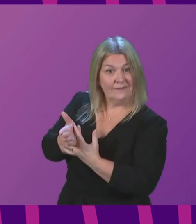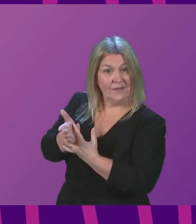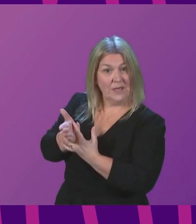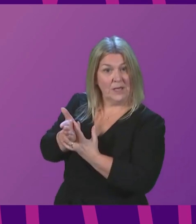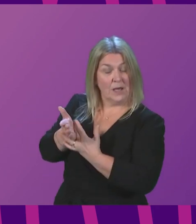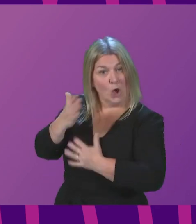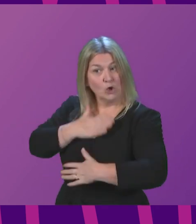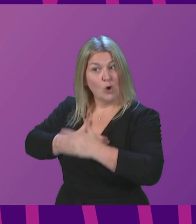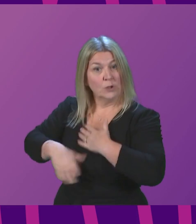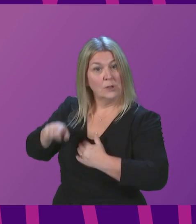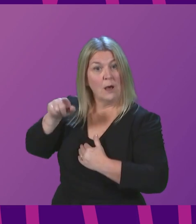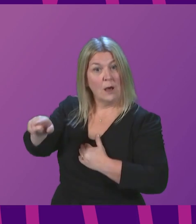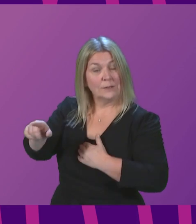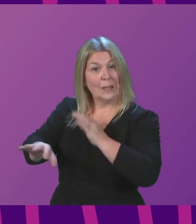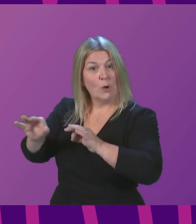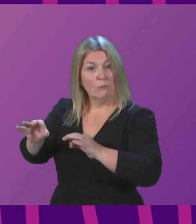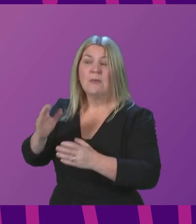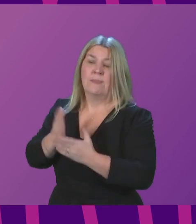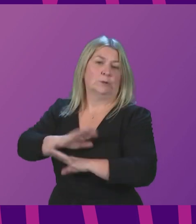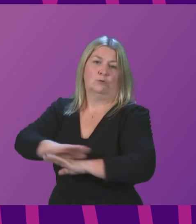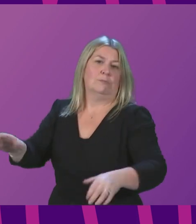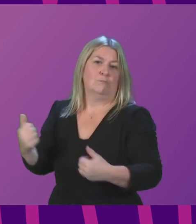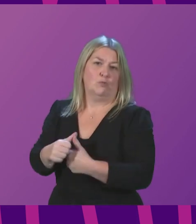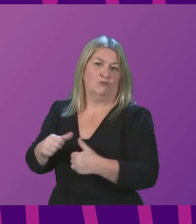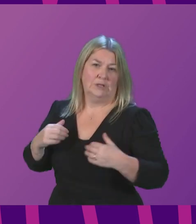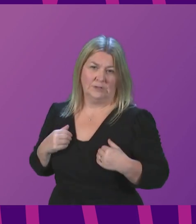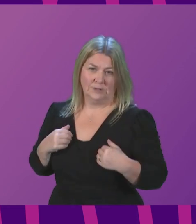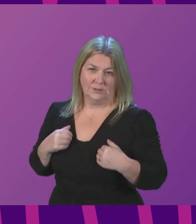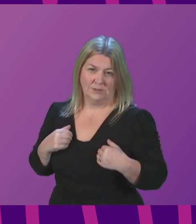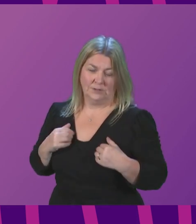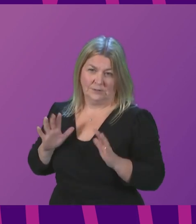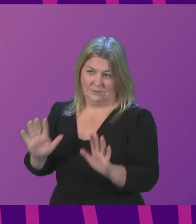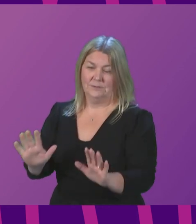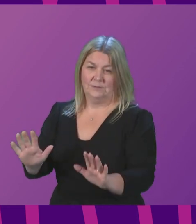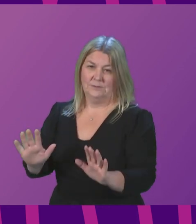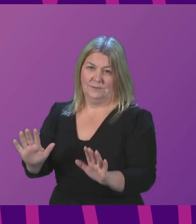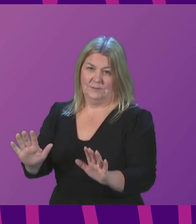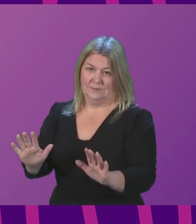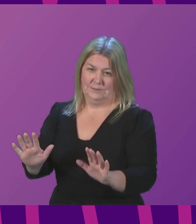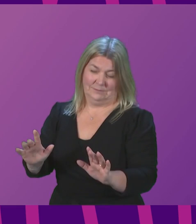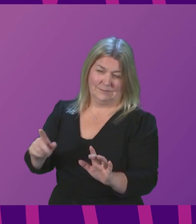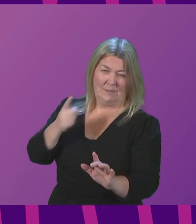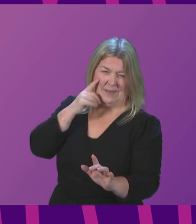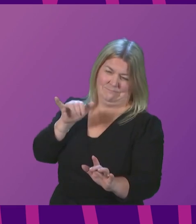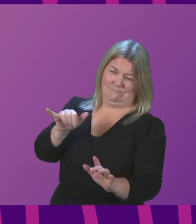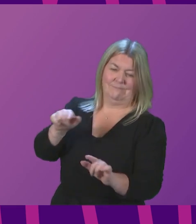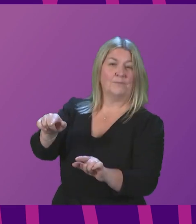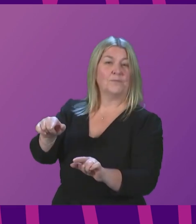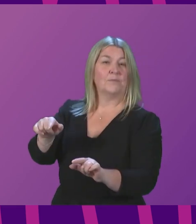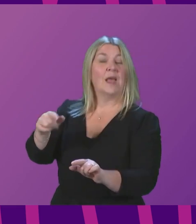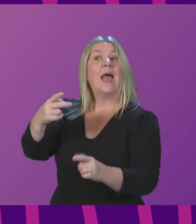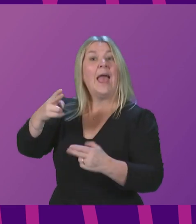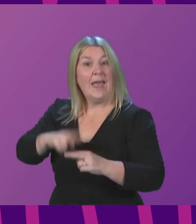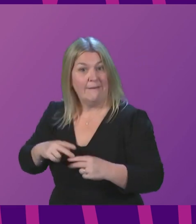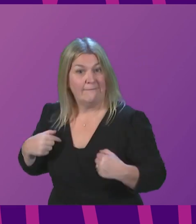public inquiry. That would be deeply inappropriate. Let me just hazard a guess here, Presiding Officer, that if I